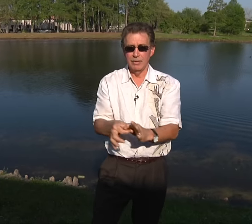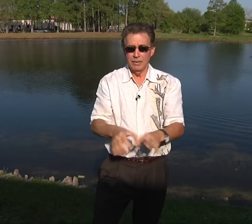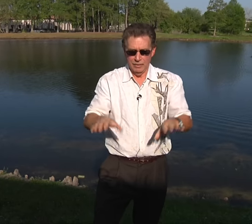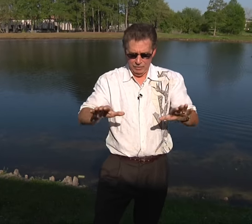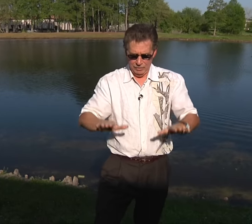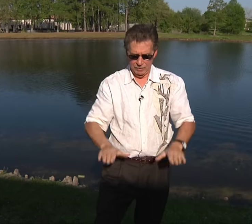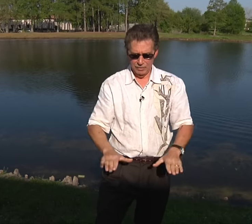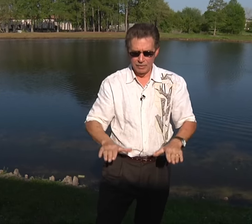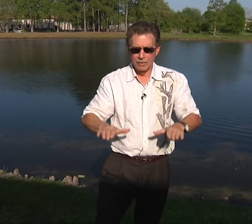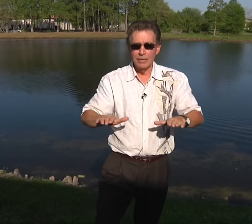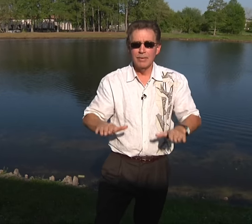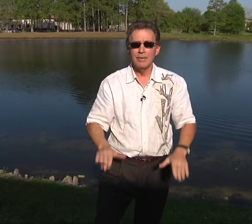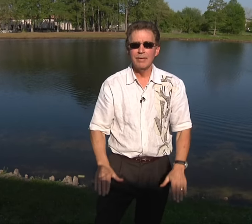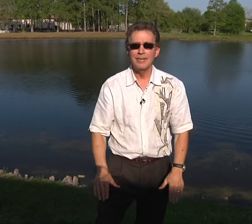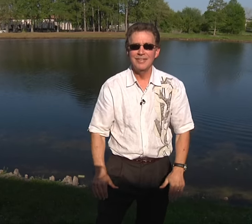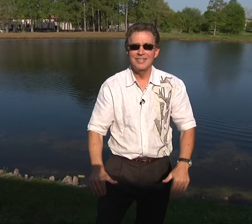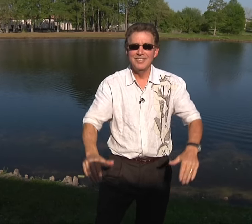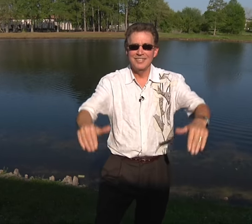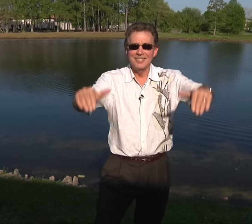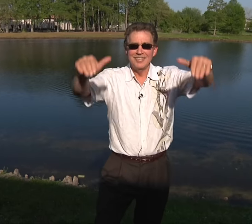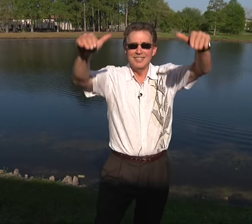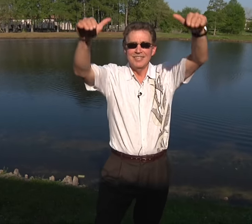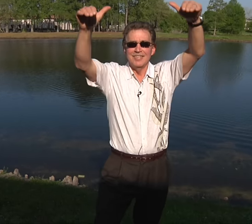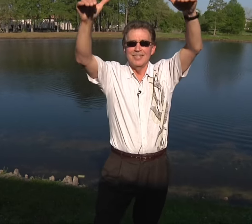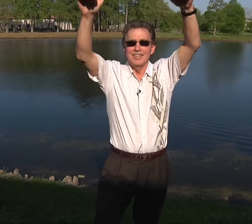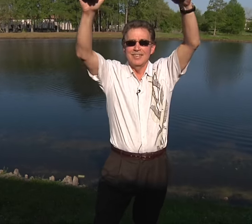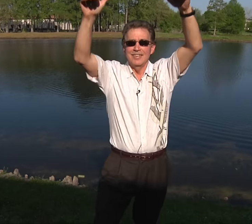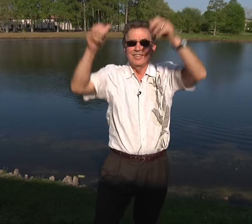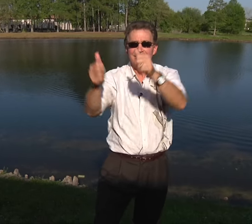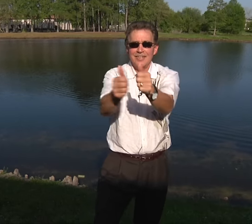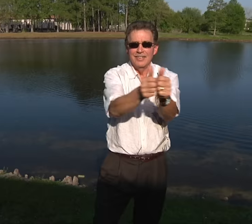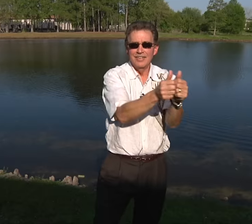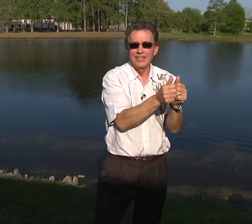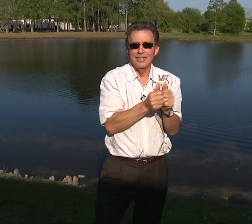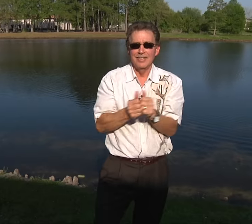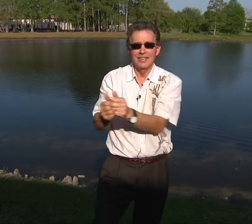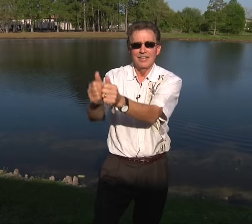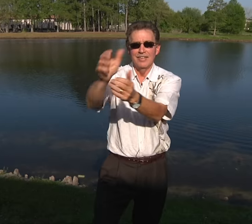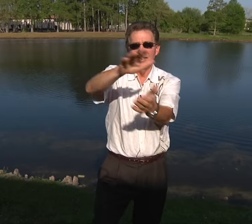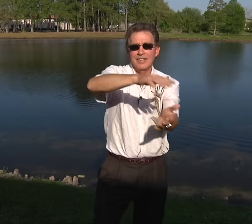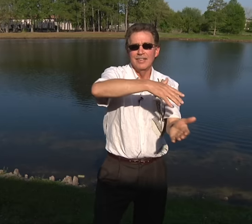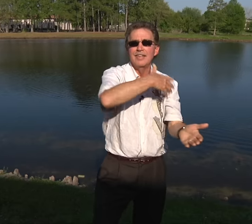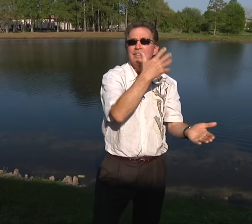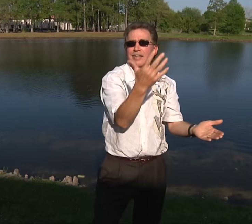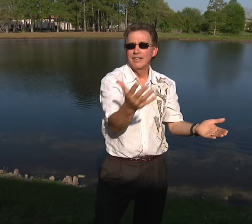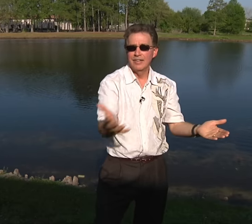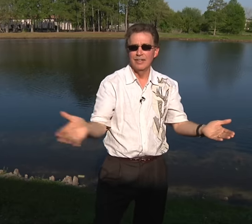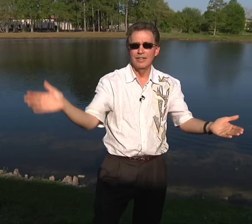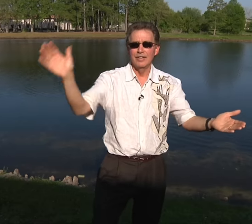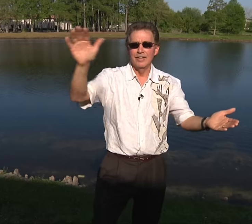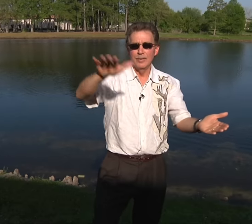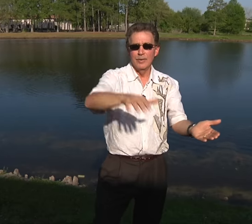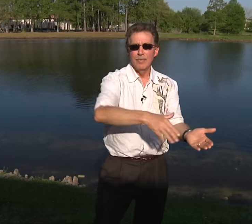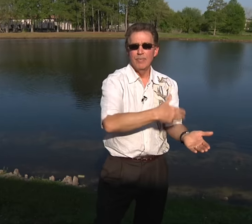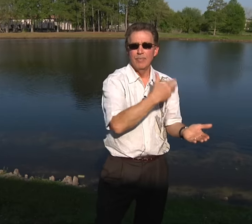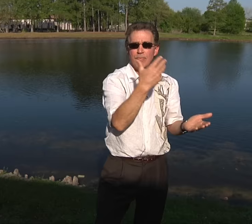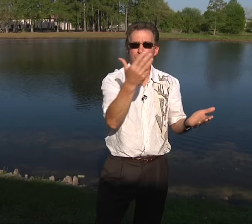by one, they'll grow, and together sing along, and then